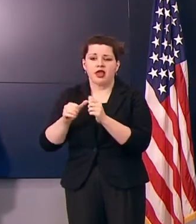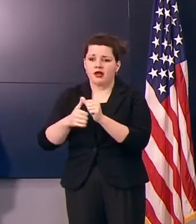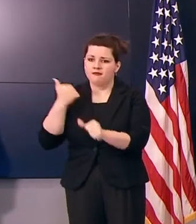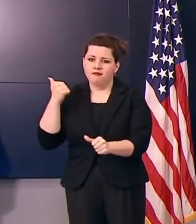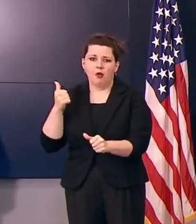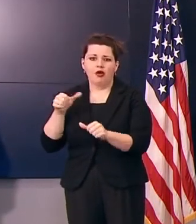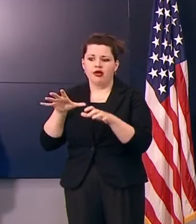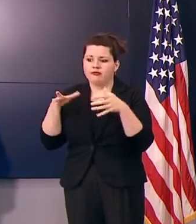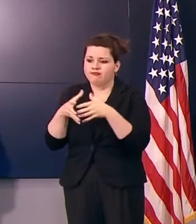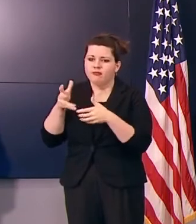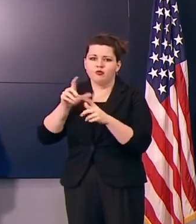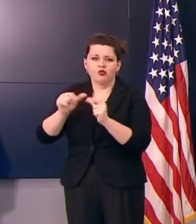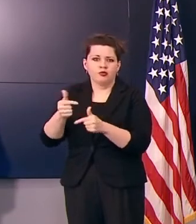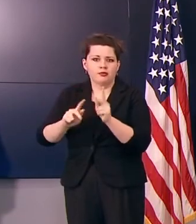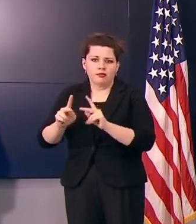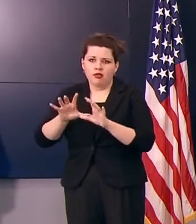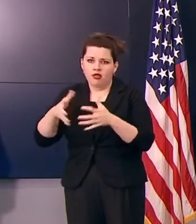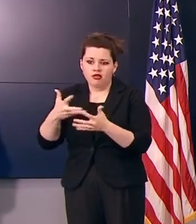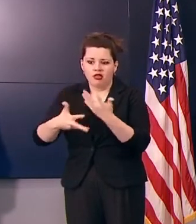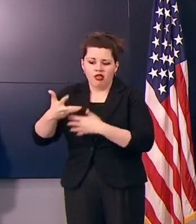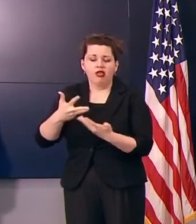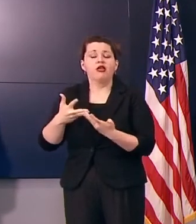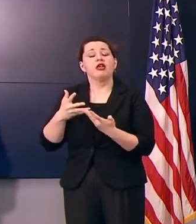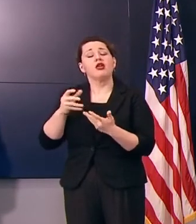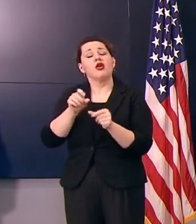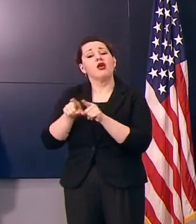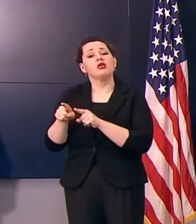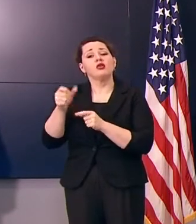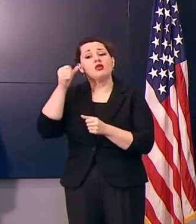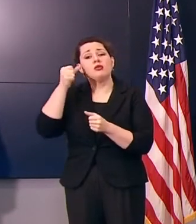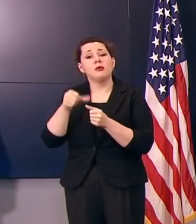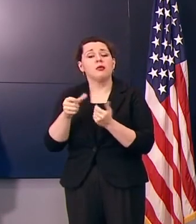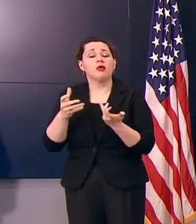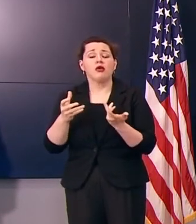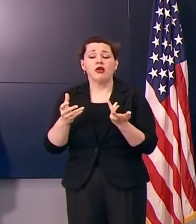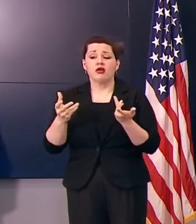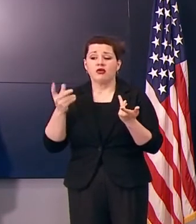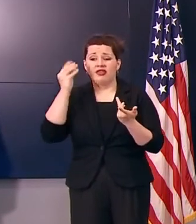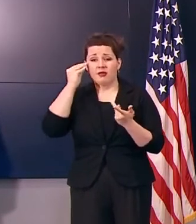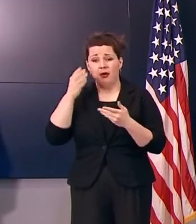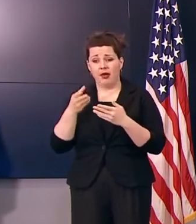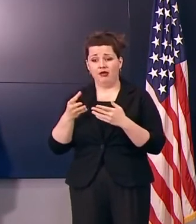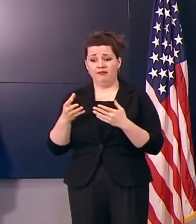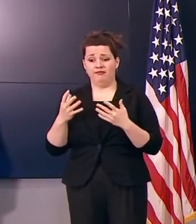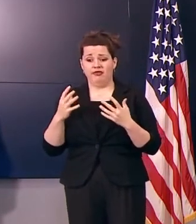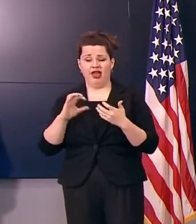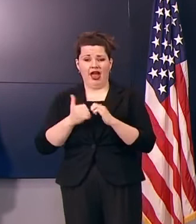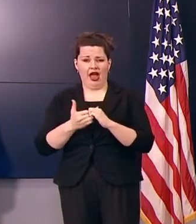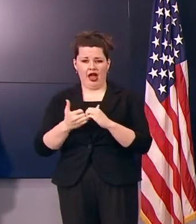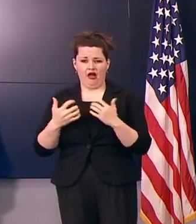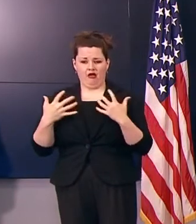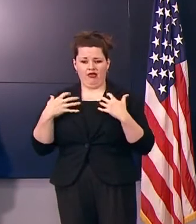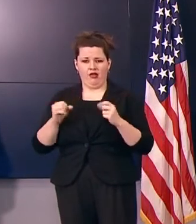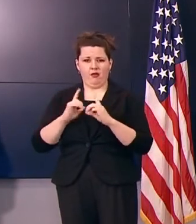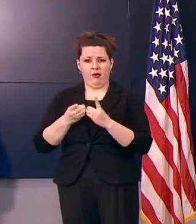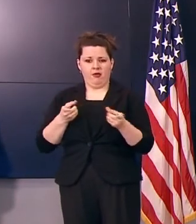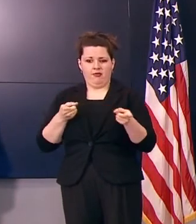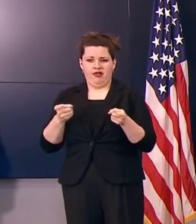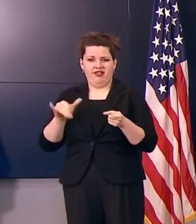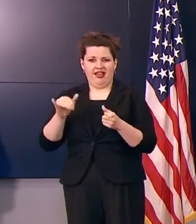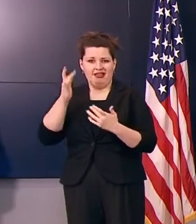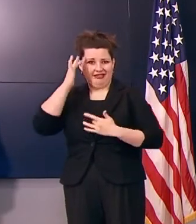congregate settings. And also asking people to keep in mind, as we think about how public health manages a disease like this,